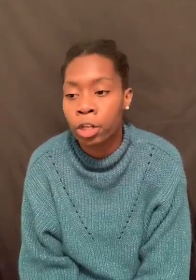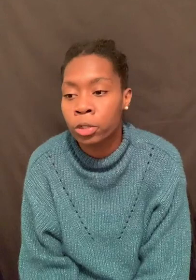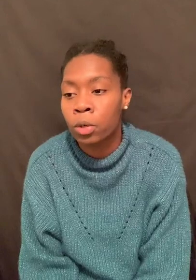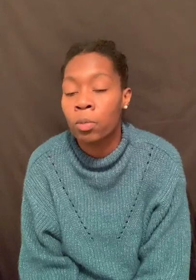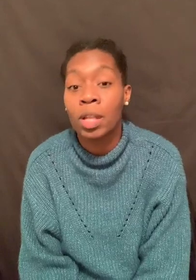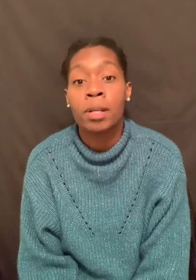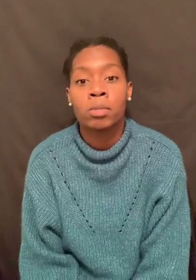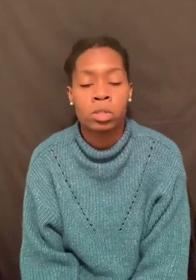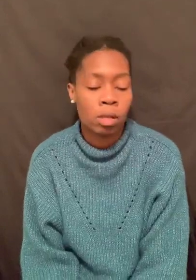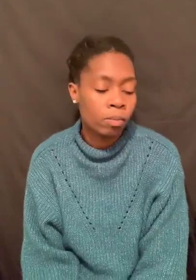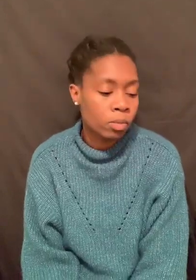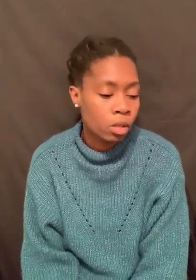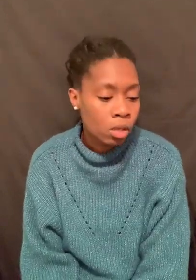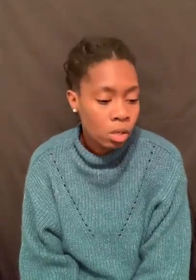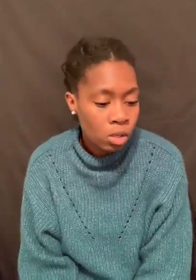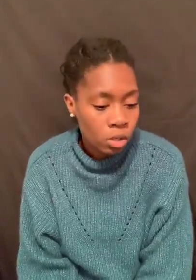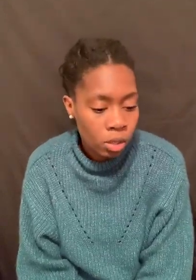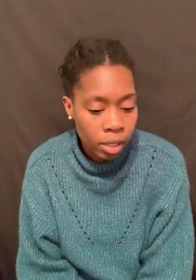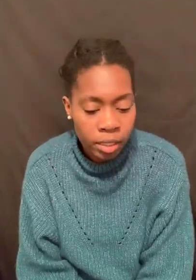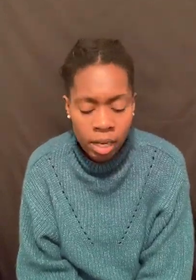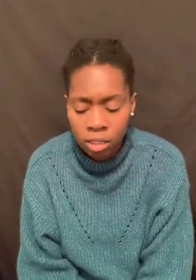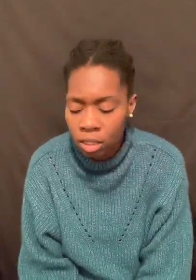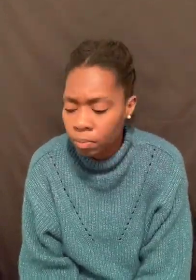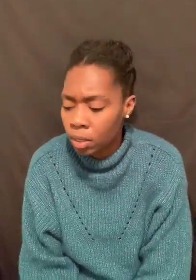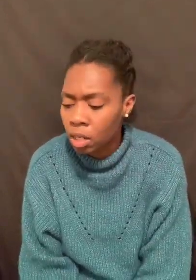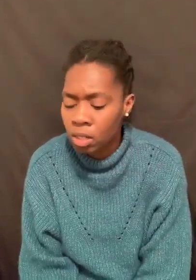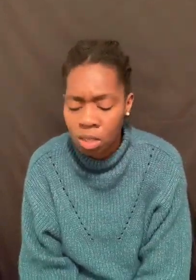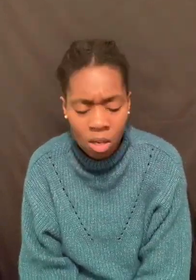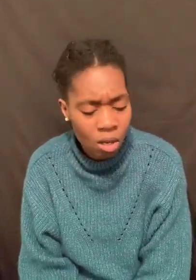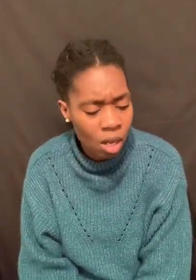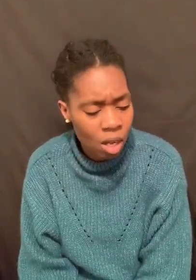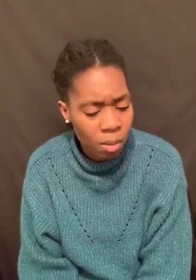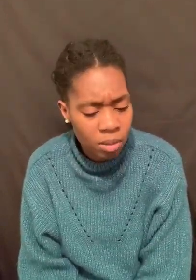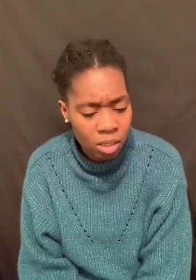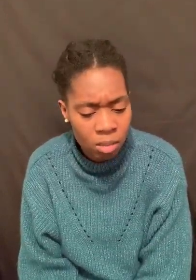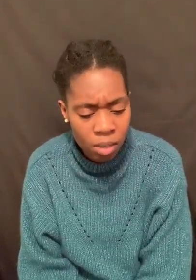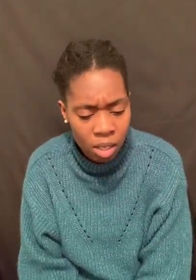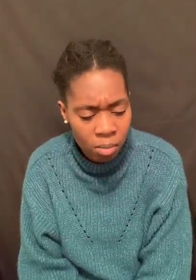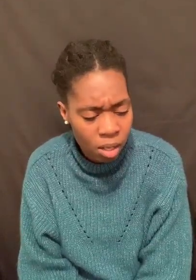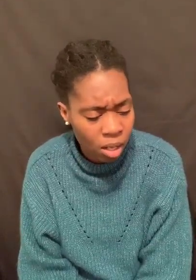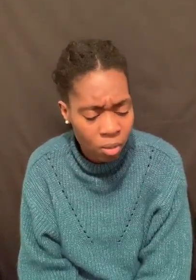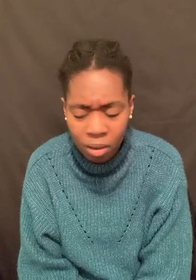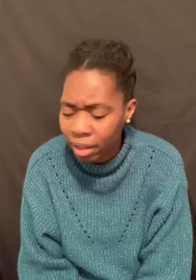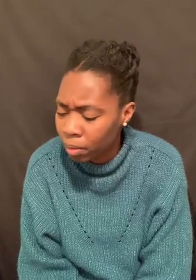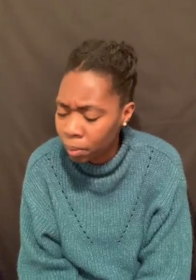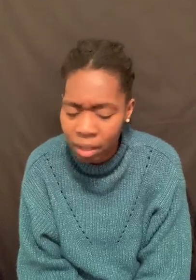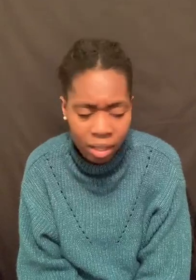We're at church. can play the music. So then it changed it. And the song, I'm still this beat. I'm like, wait, what?